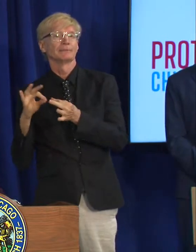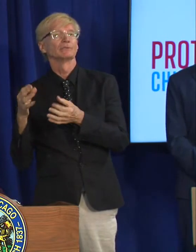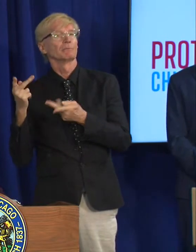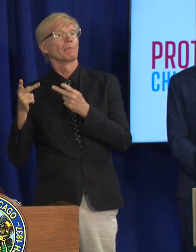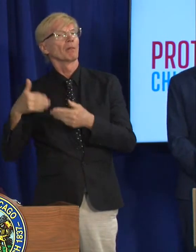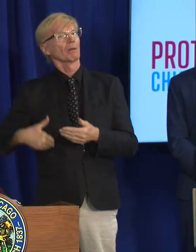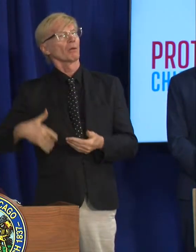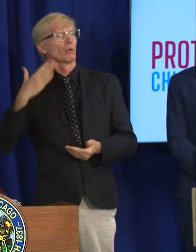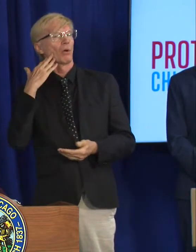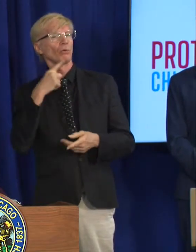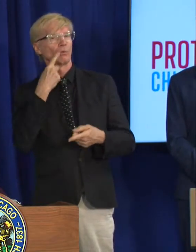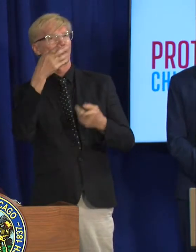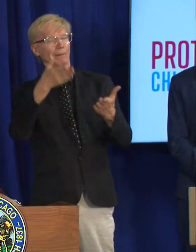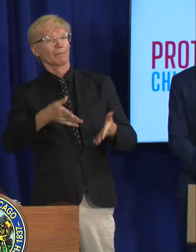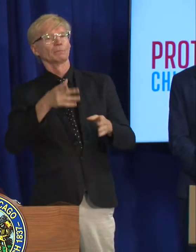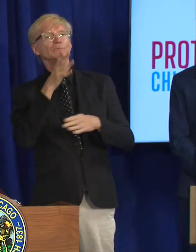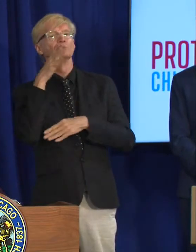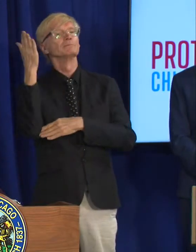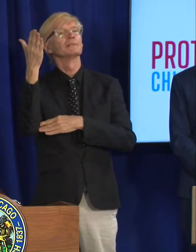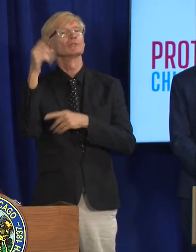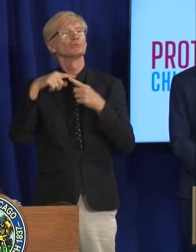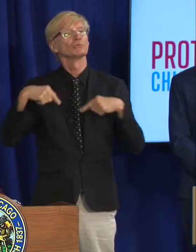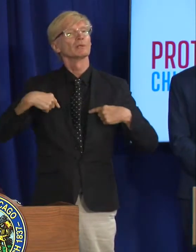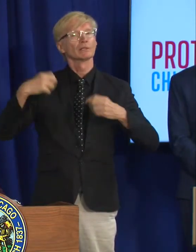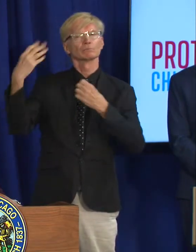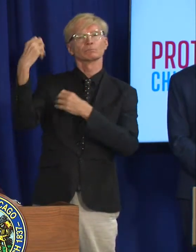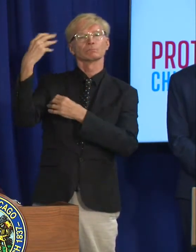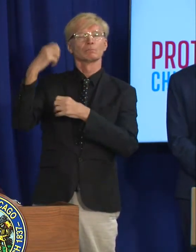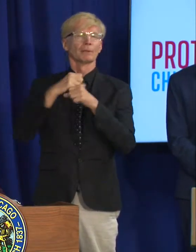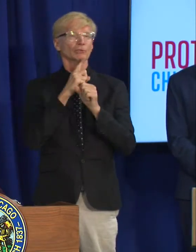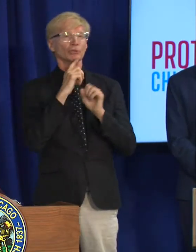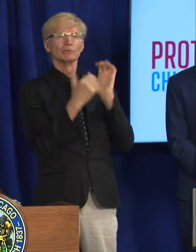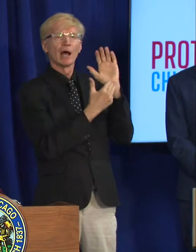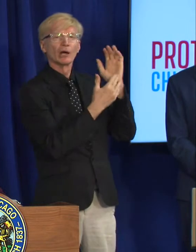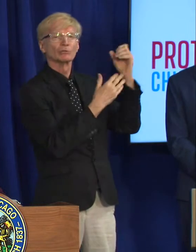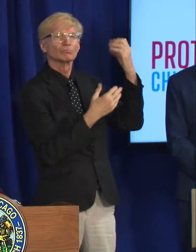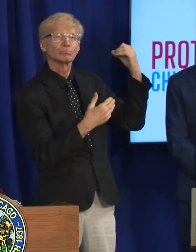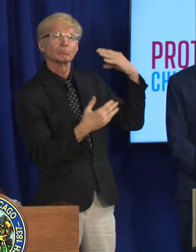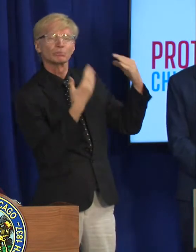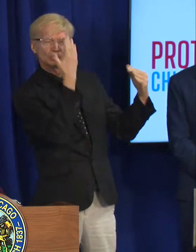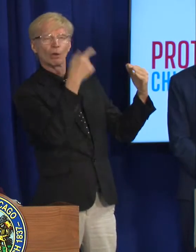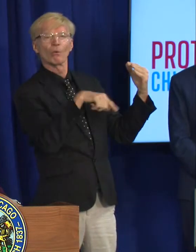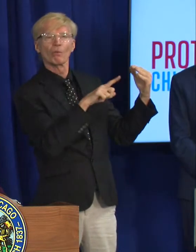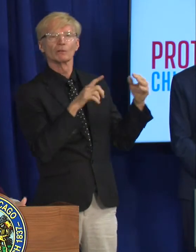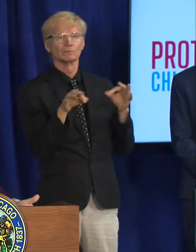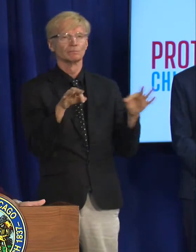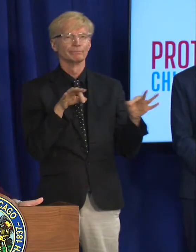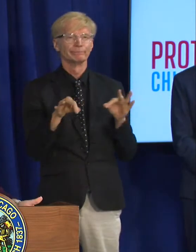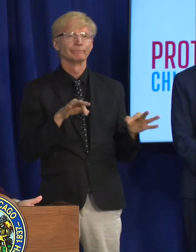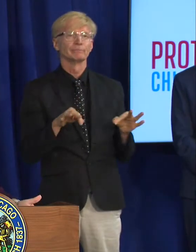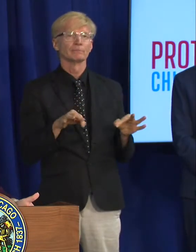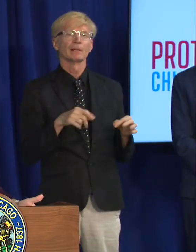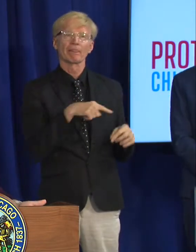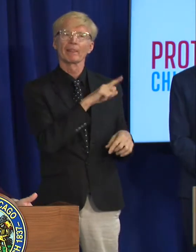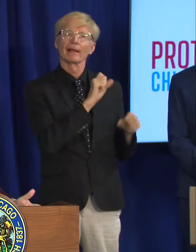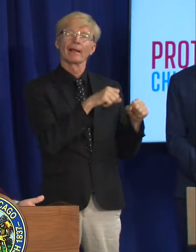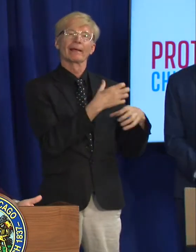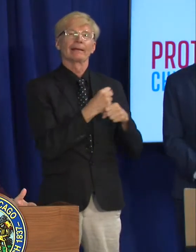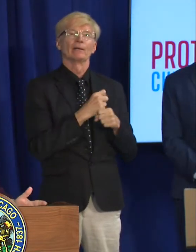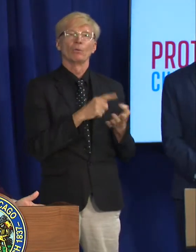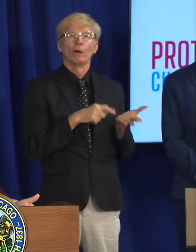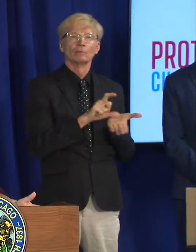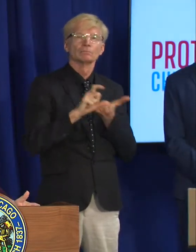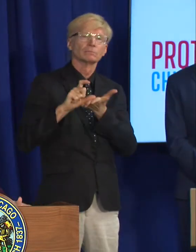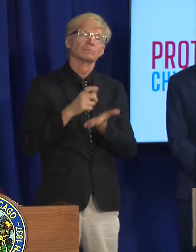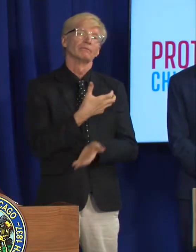that we're working to make sure providers across this city uh can can get the treatments